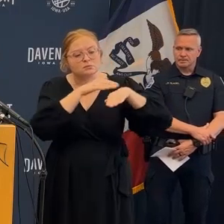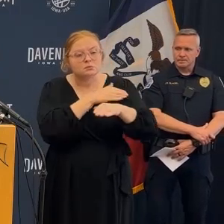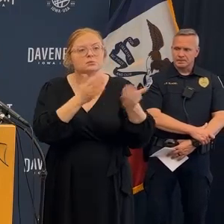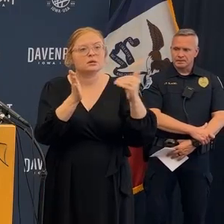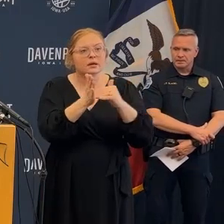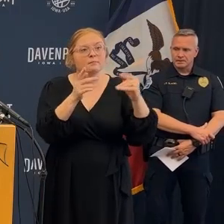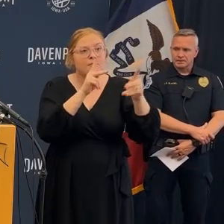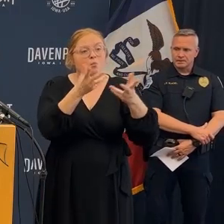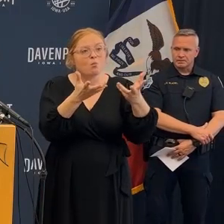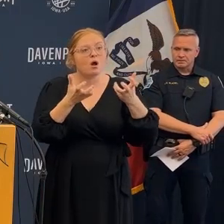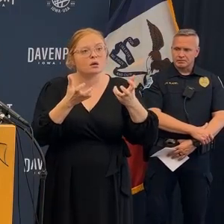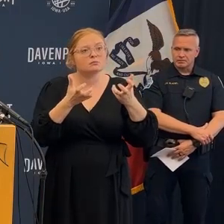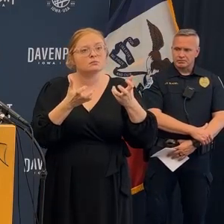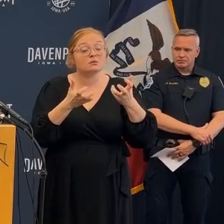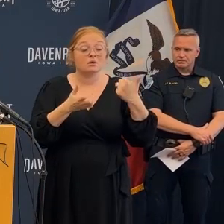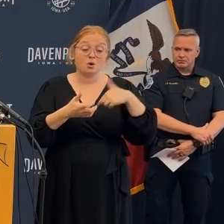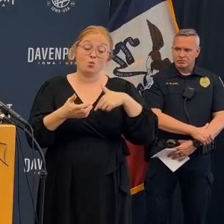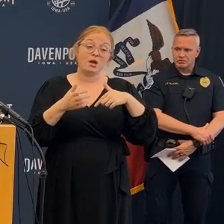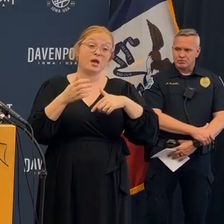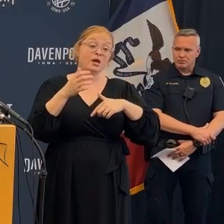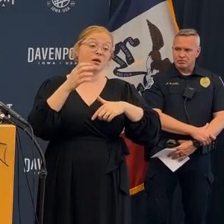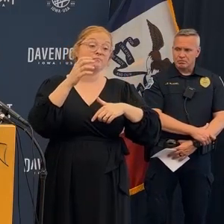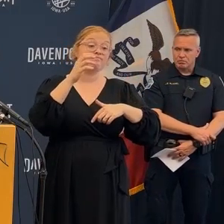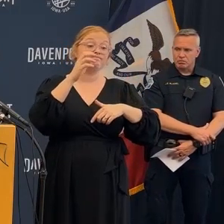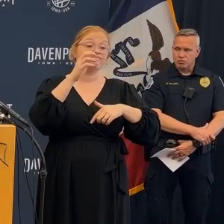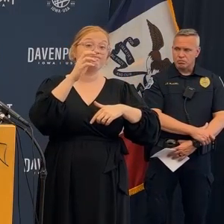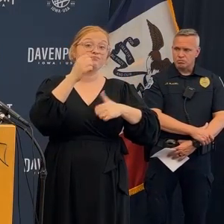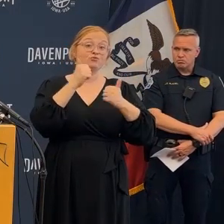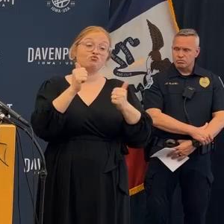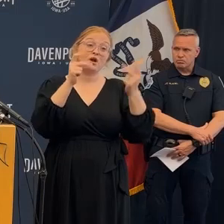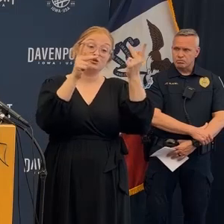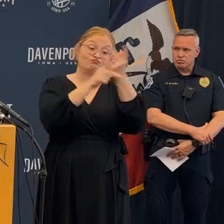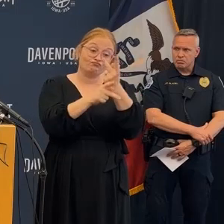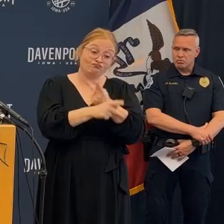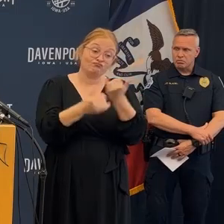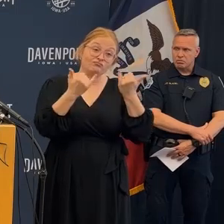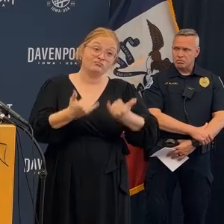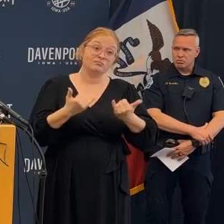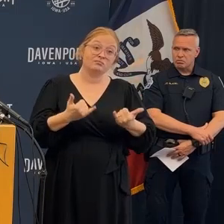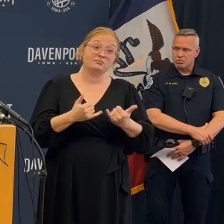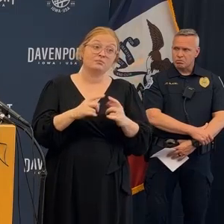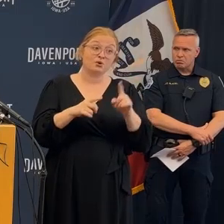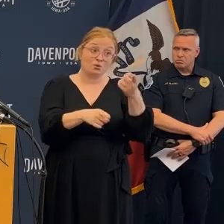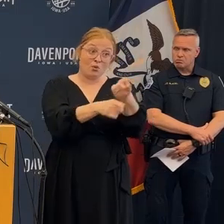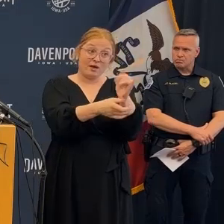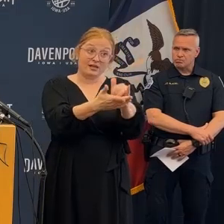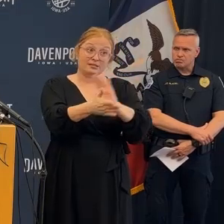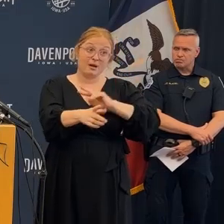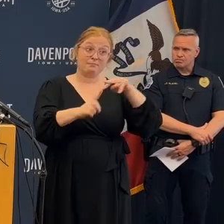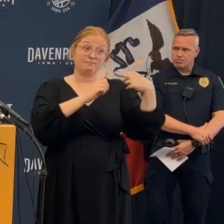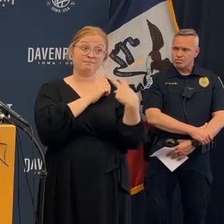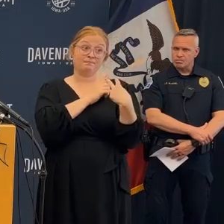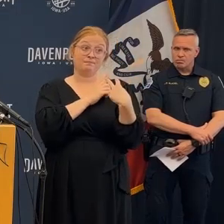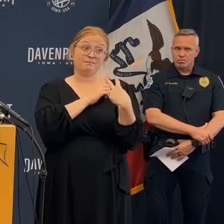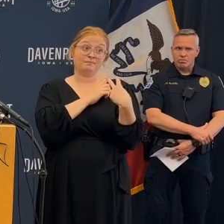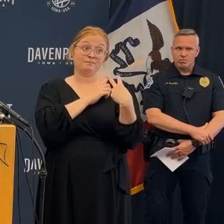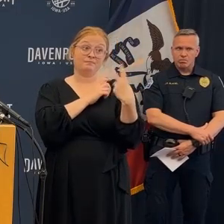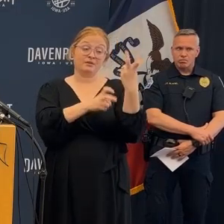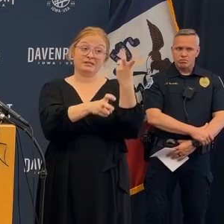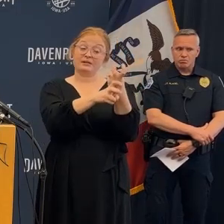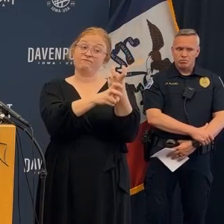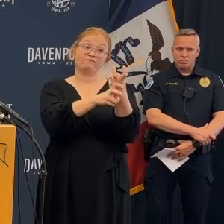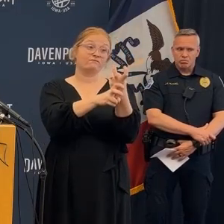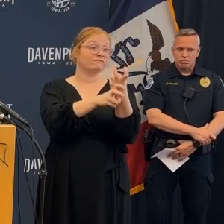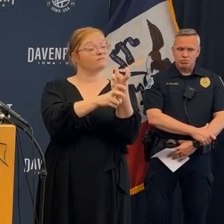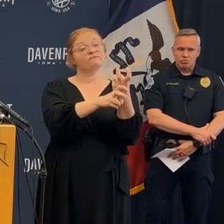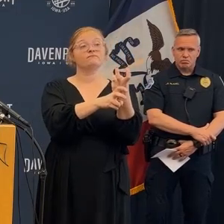through that to do this and our want is to do this there has there is a continual evaluation and want to go in again